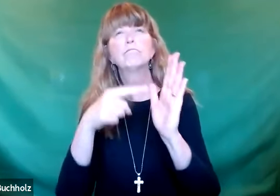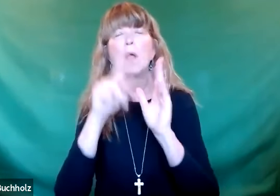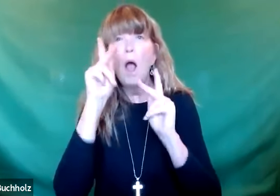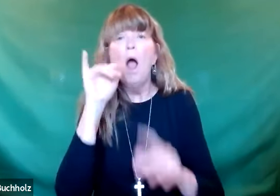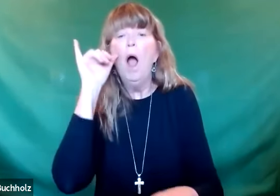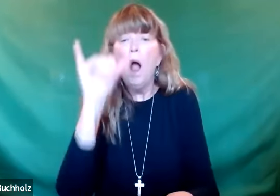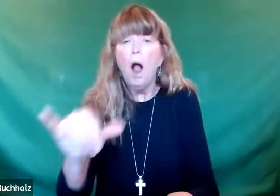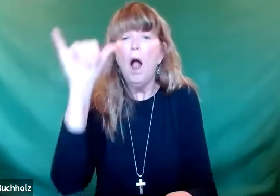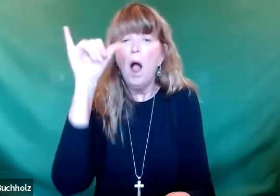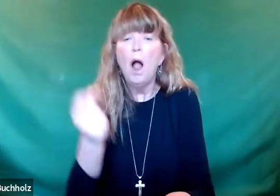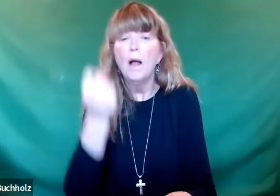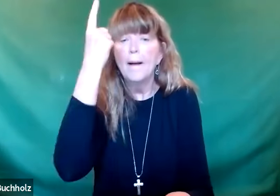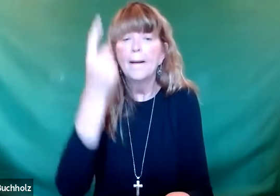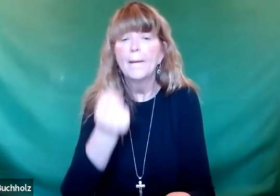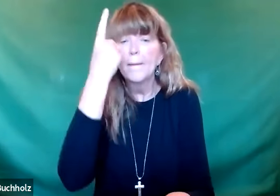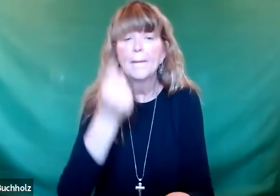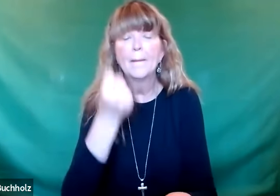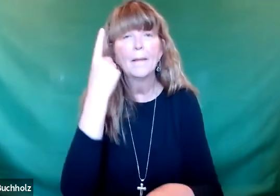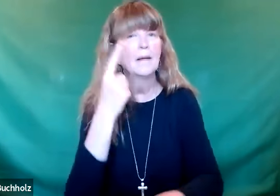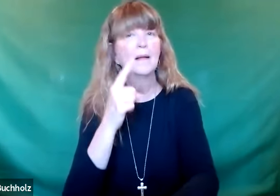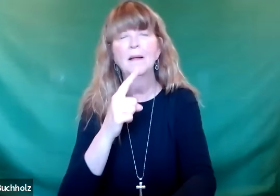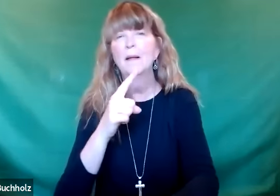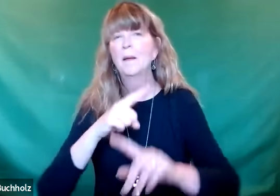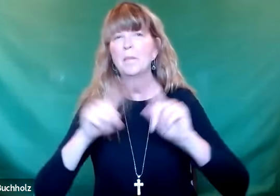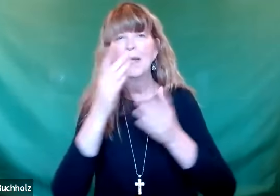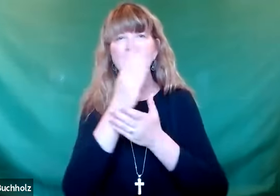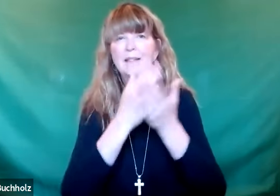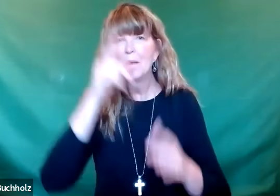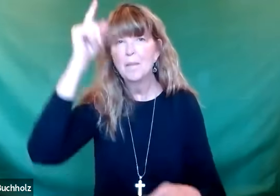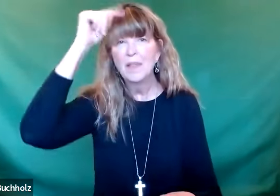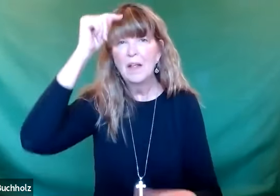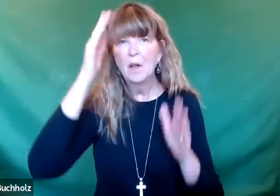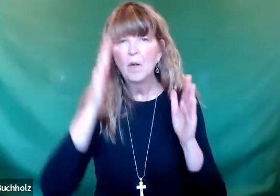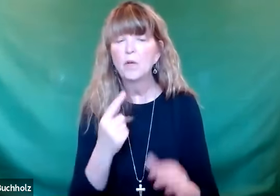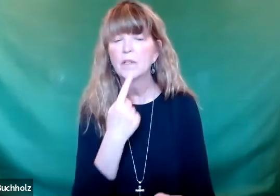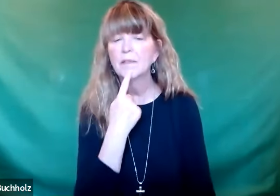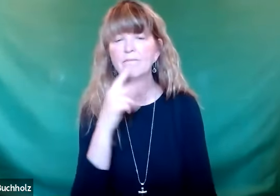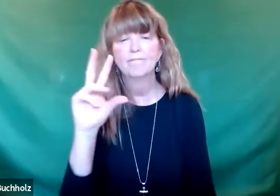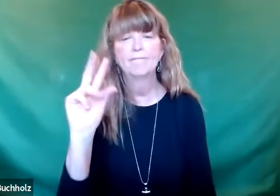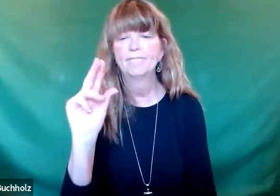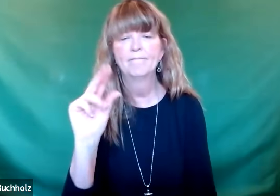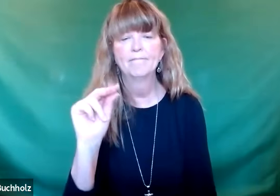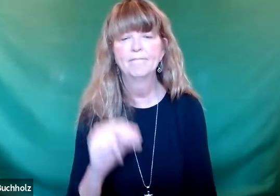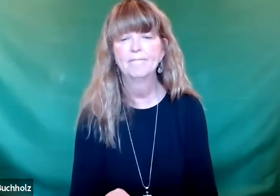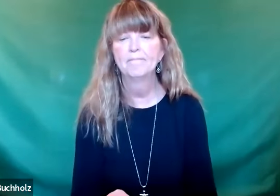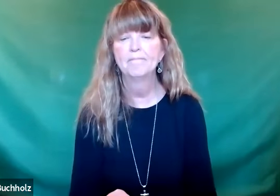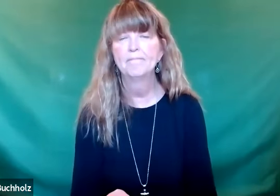experiences as examples. And so the townspeople and the village people understood. Other theologians